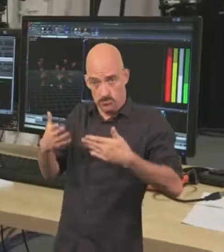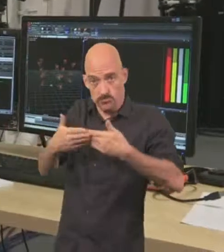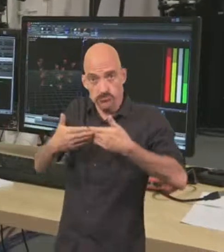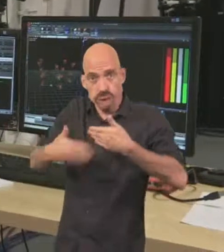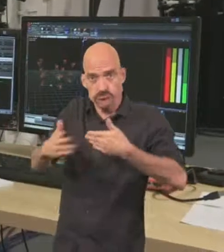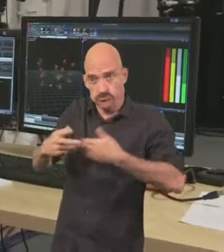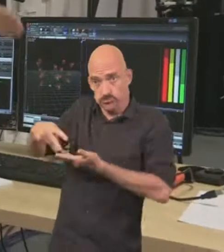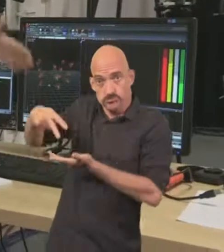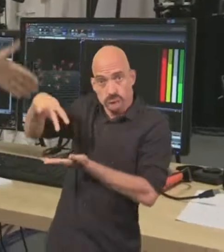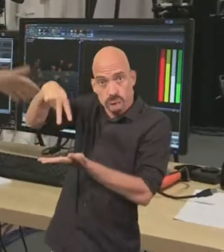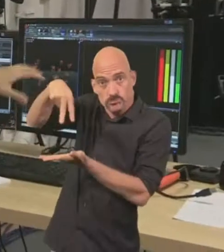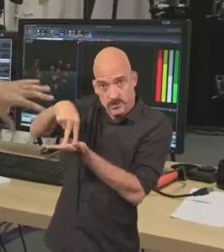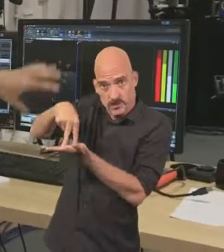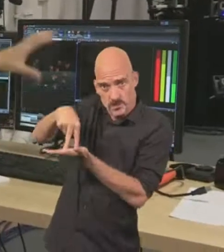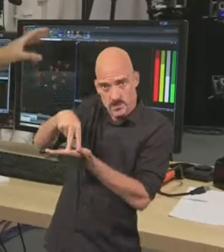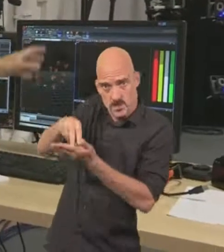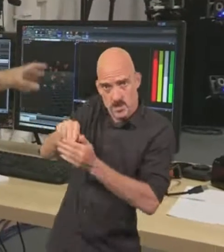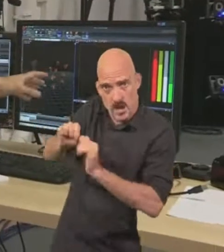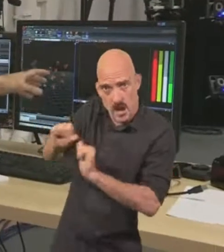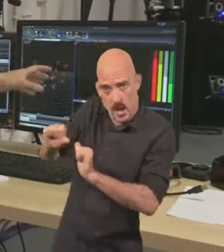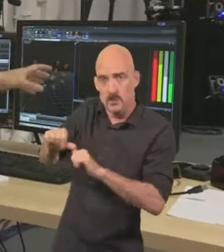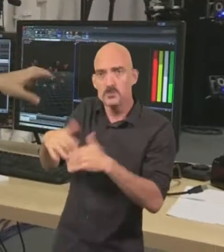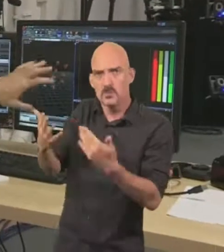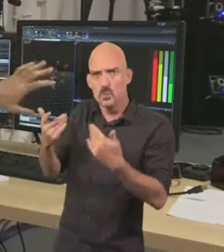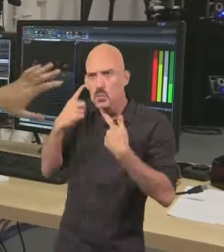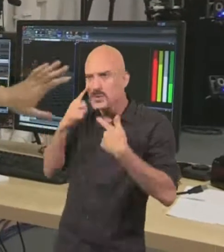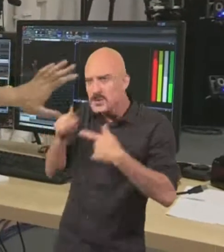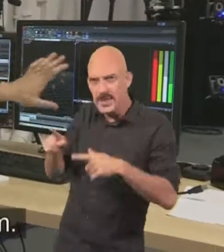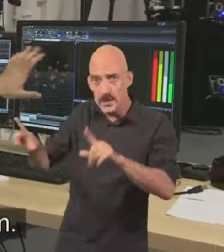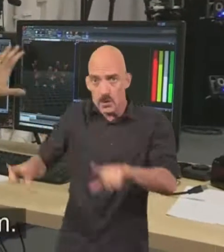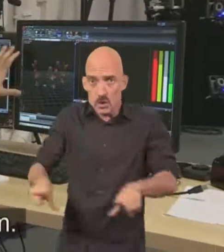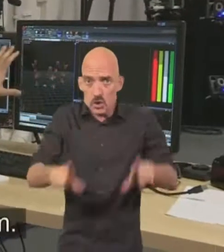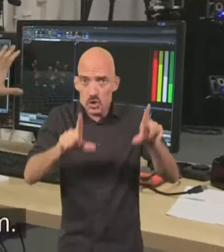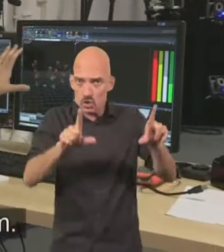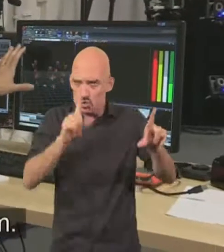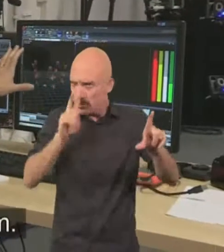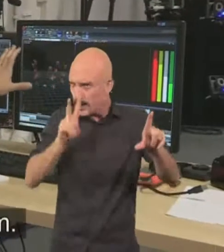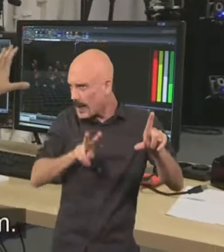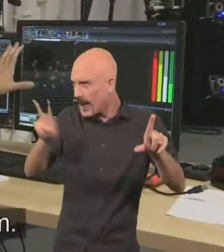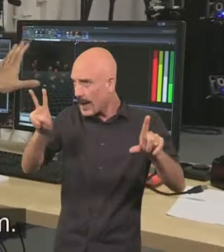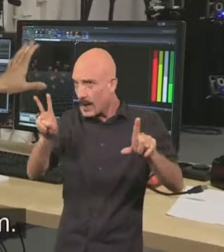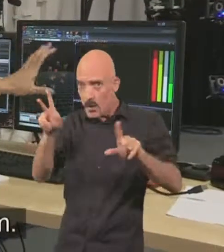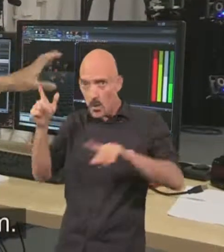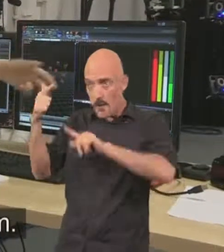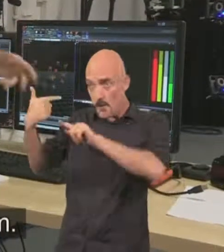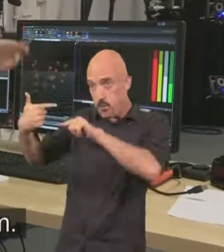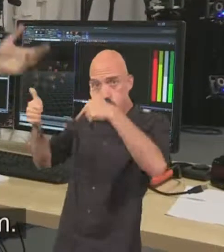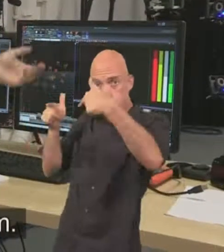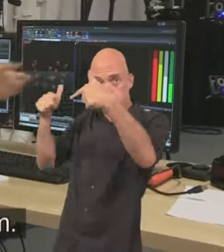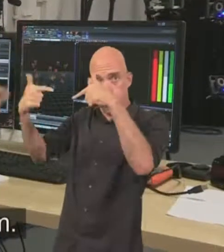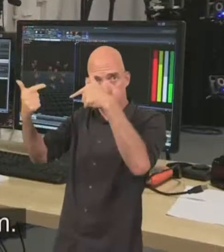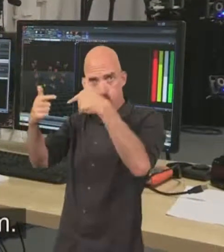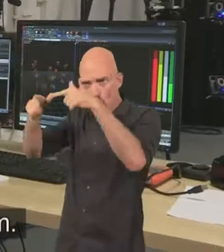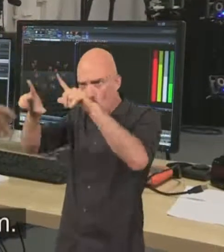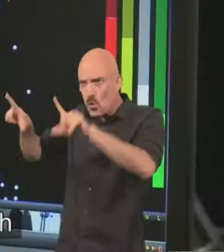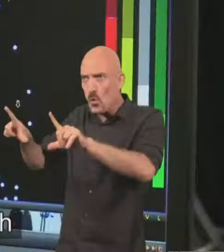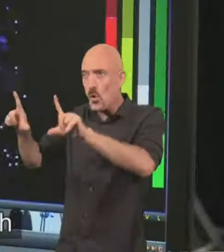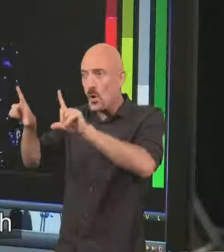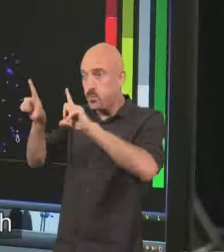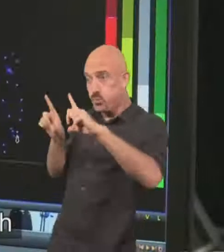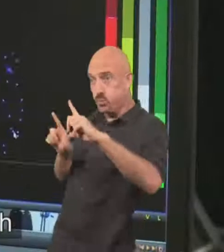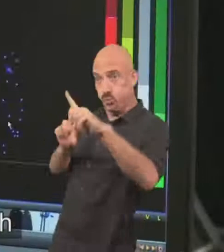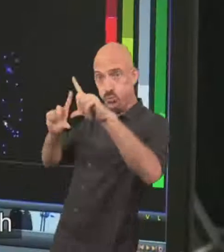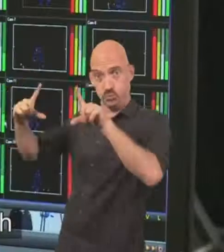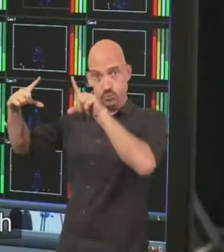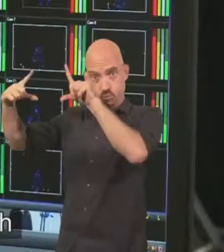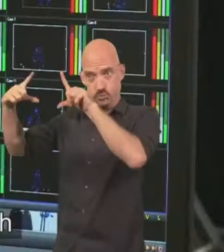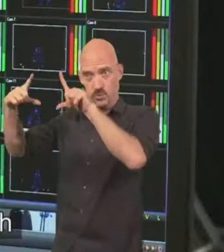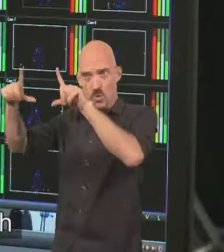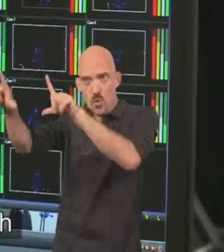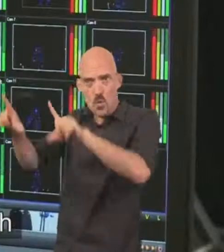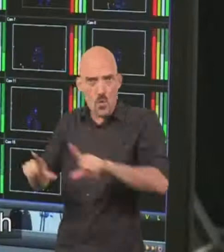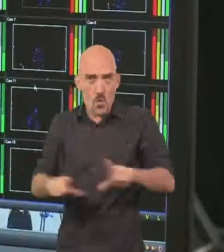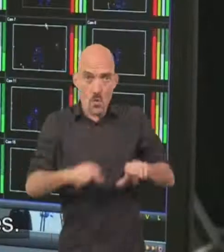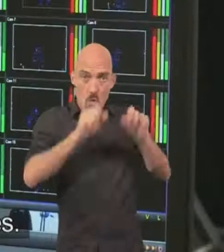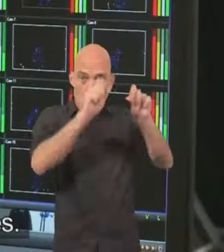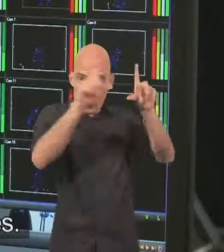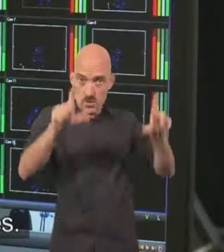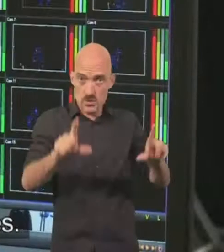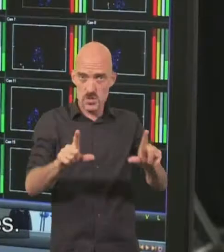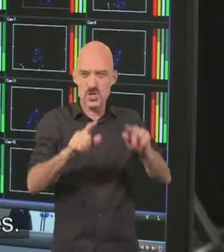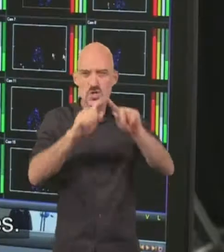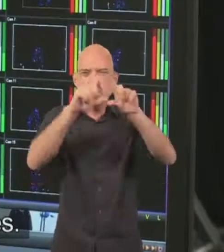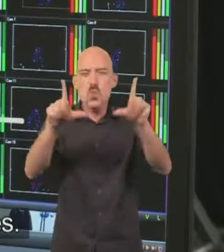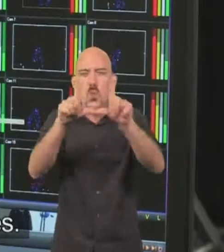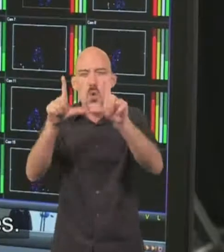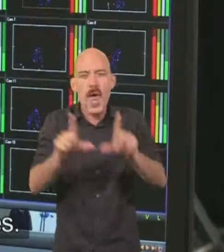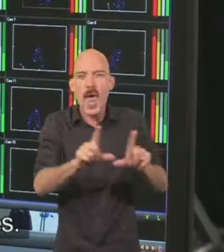she's real and we're going to go into the virtual world and you see the screen of the motion capture system. Then we've got the screen with